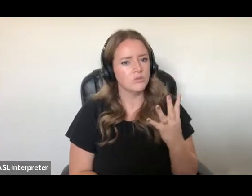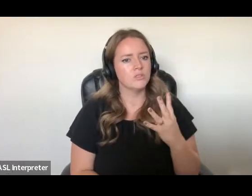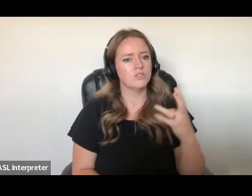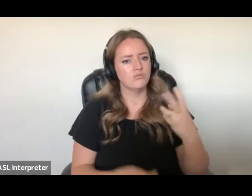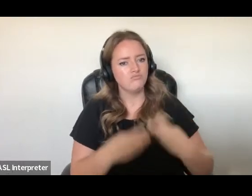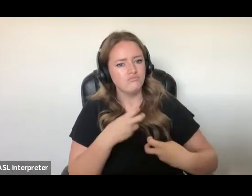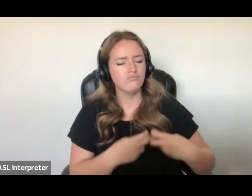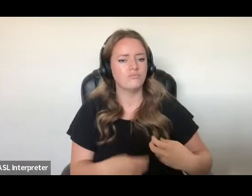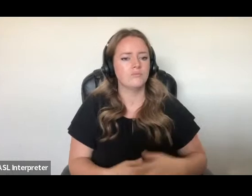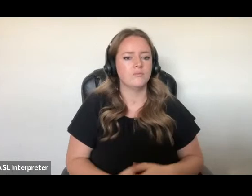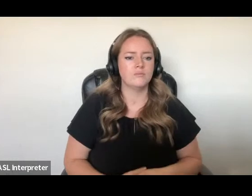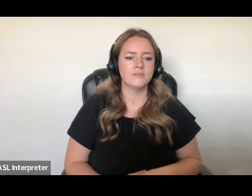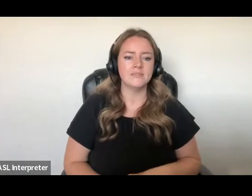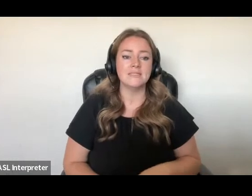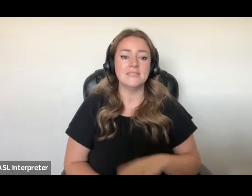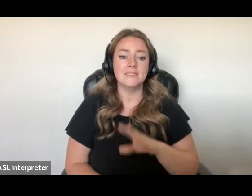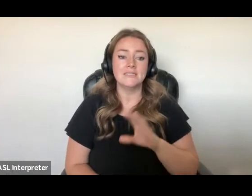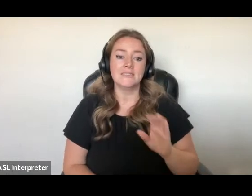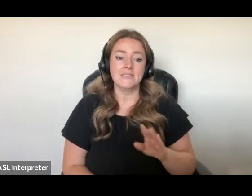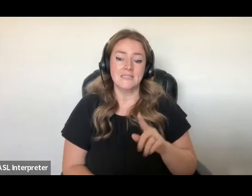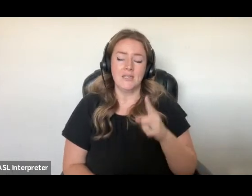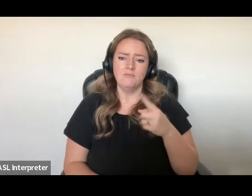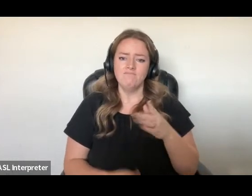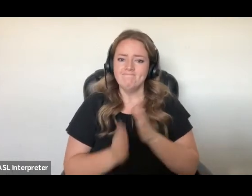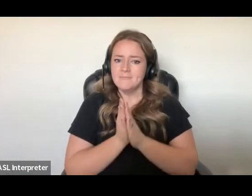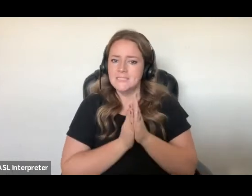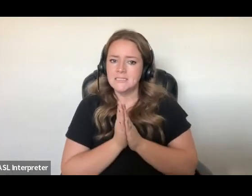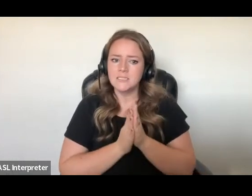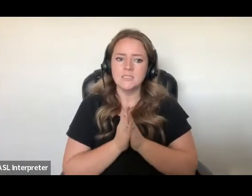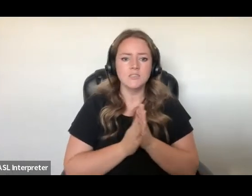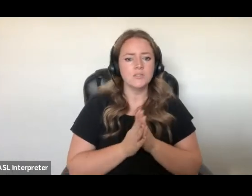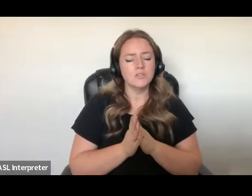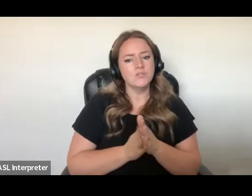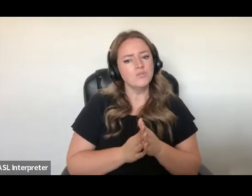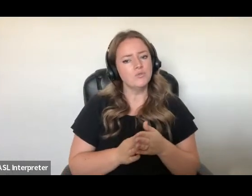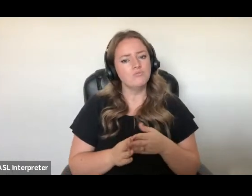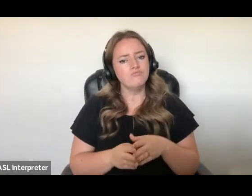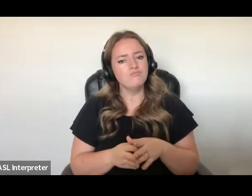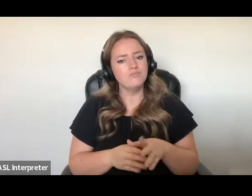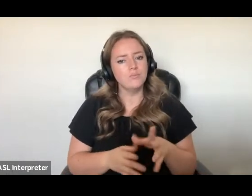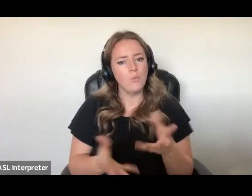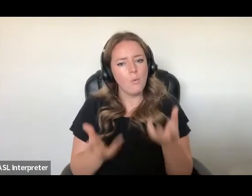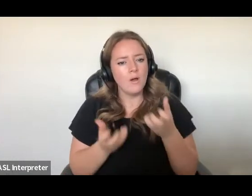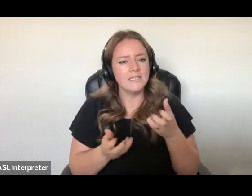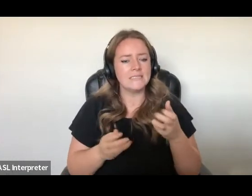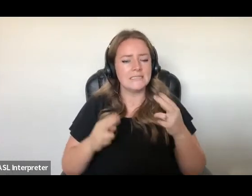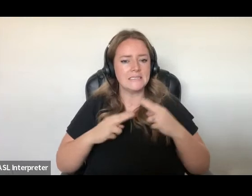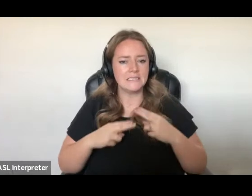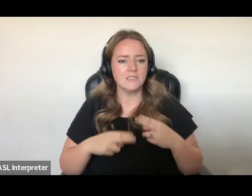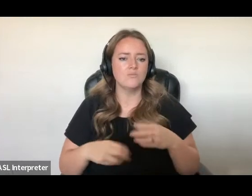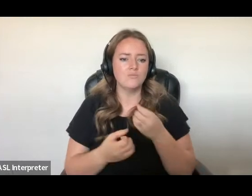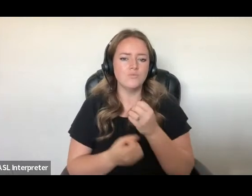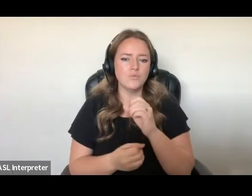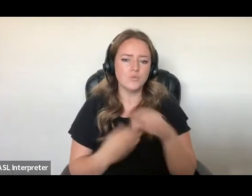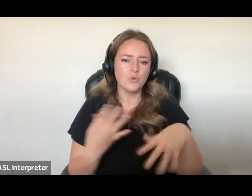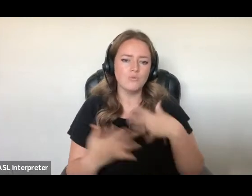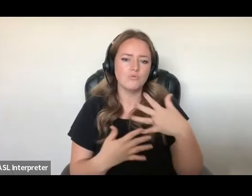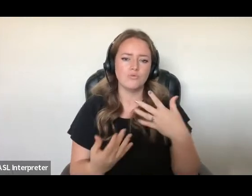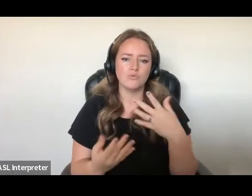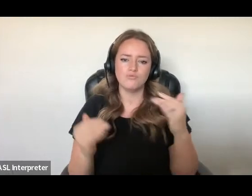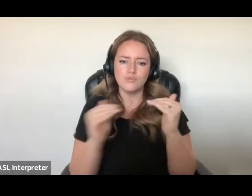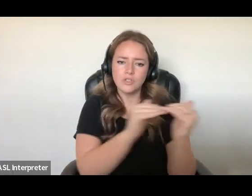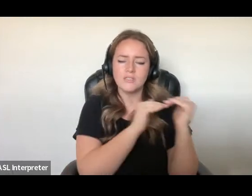driven by their dedication to pursuing social justice and equity for all, considerations that should guide all government decisions.